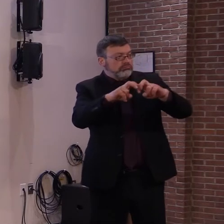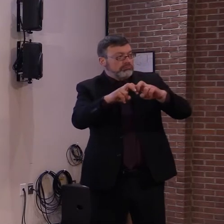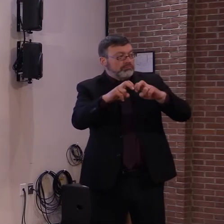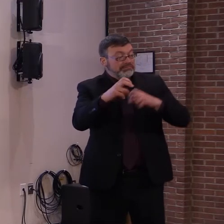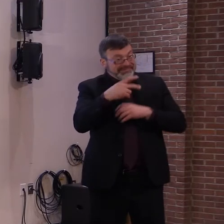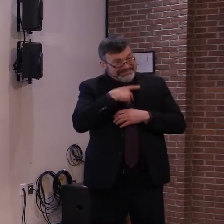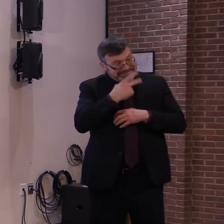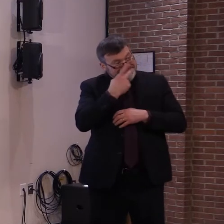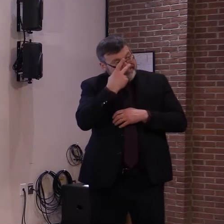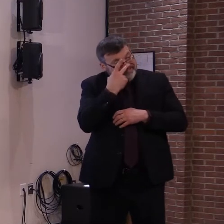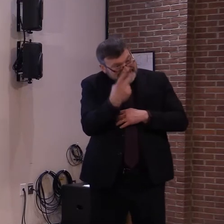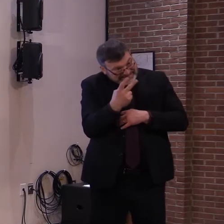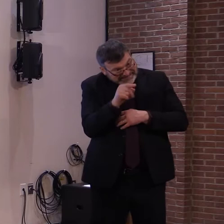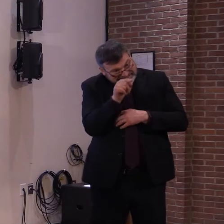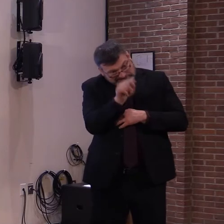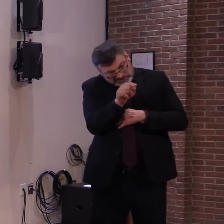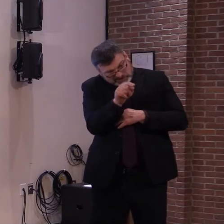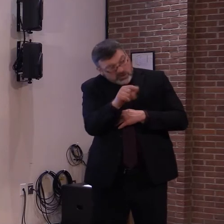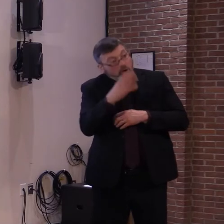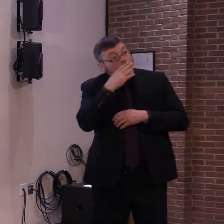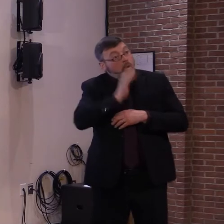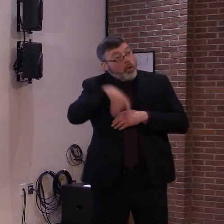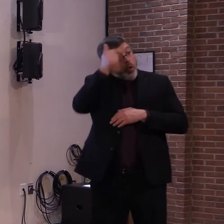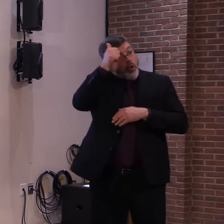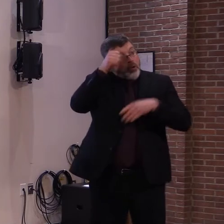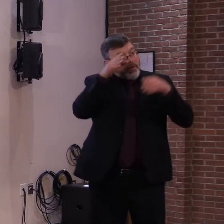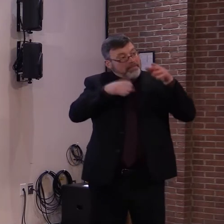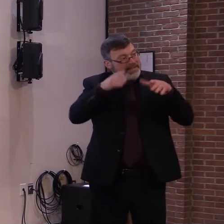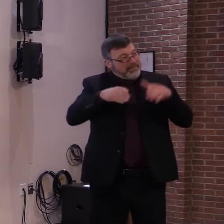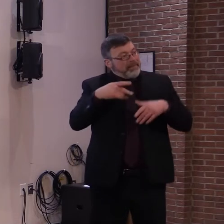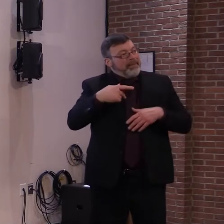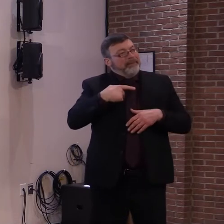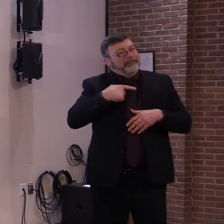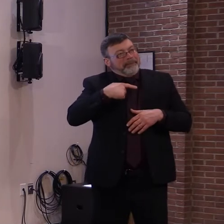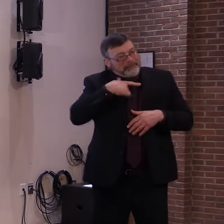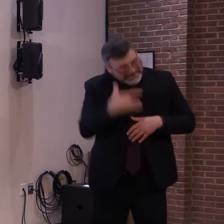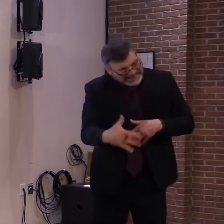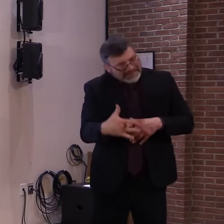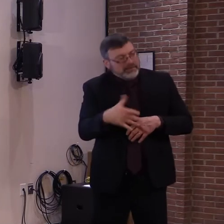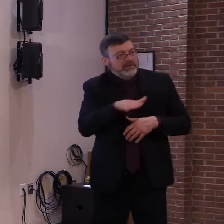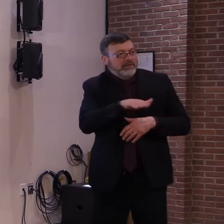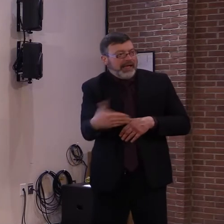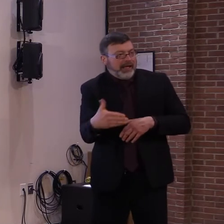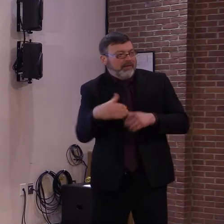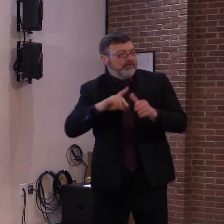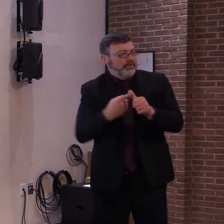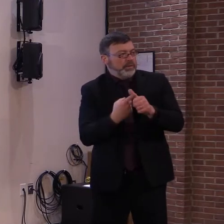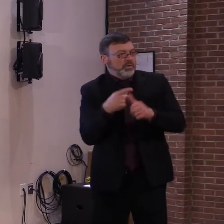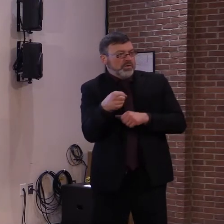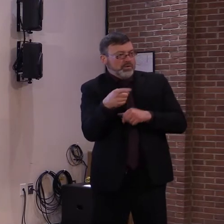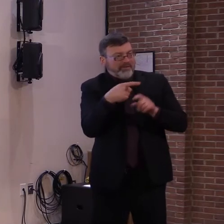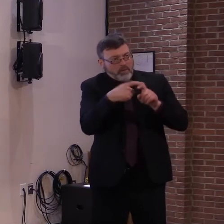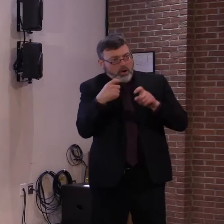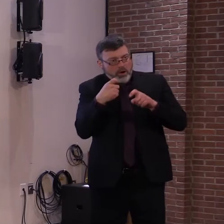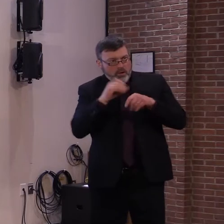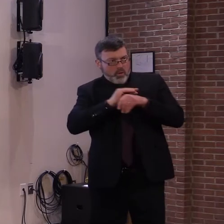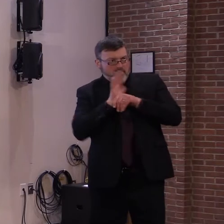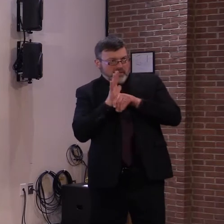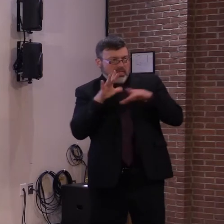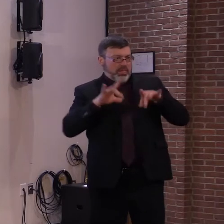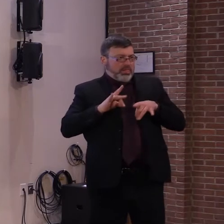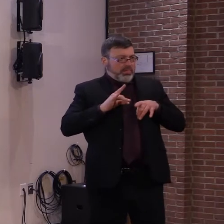the greater you are, the greater risk you are of serious illness and death from coronavirus.